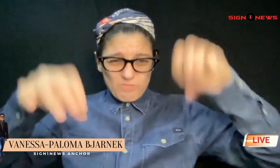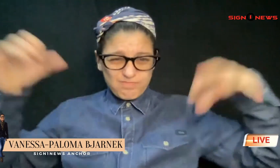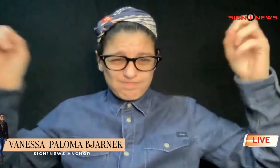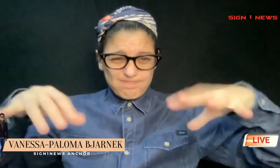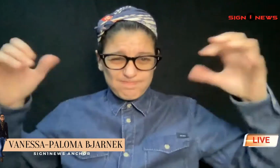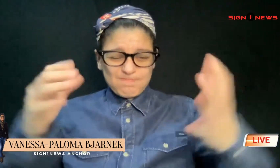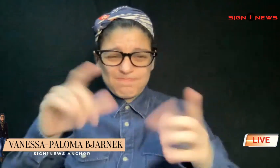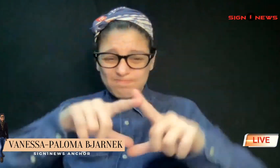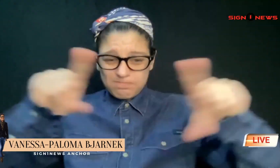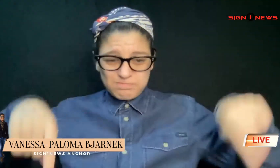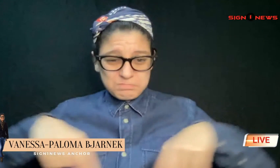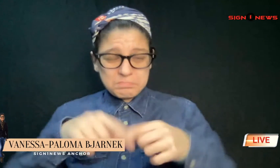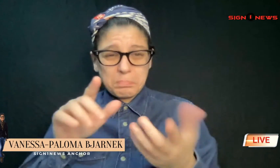them in the city square